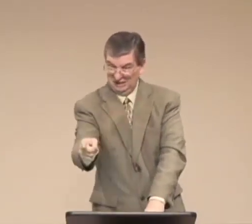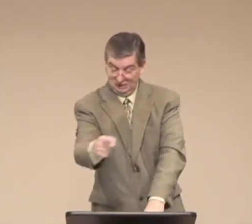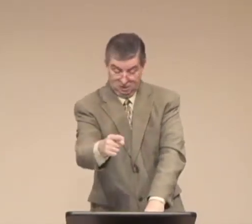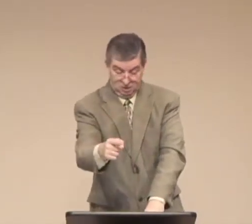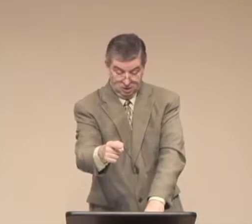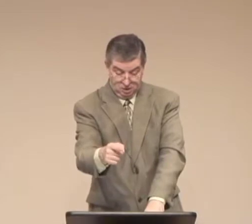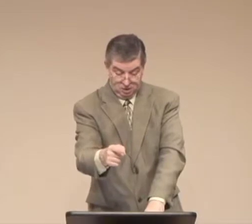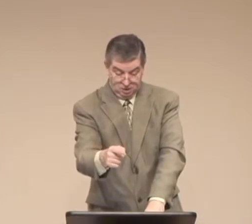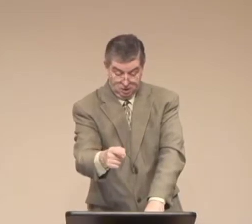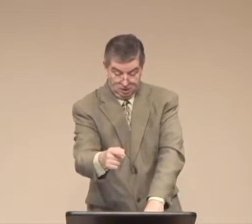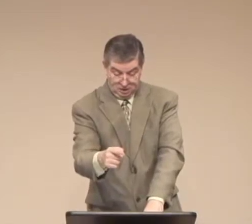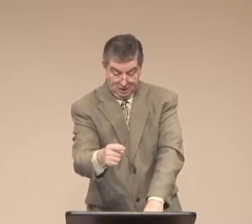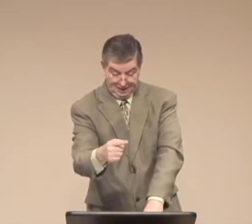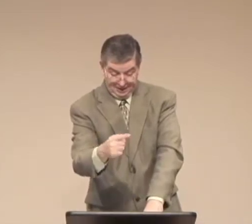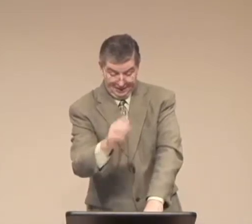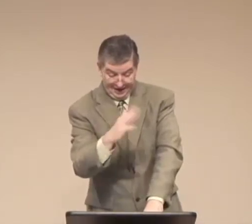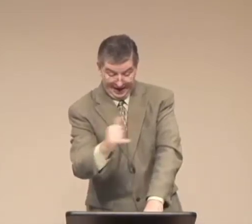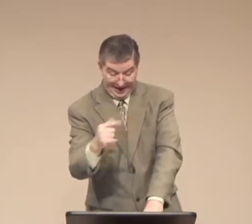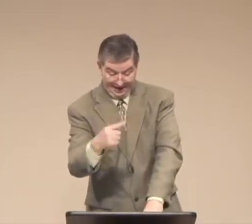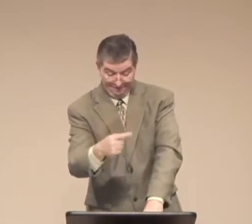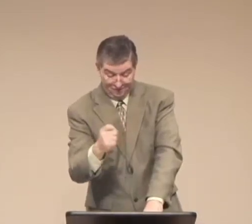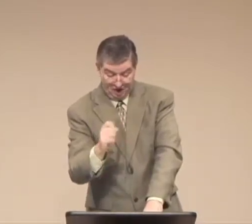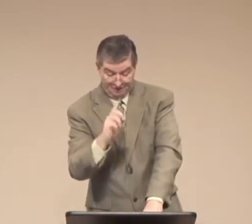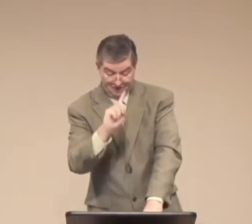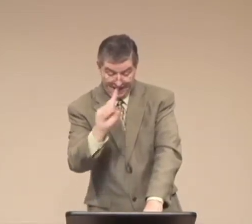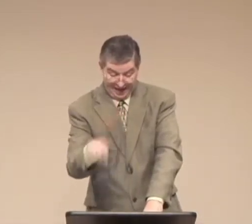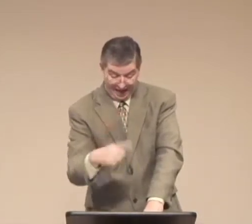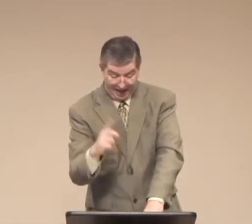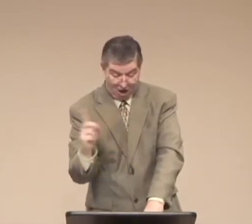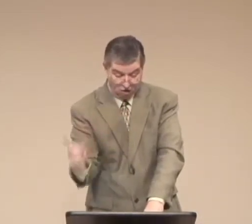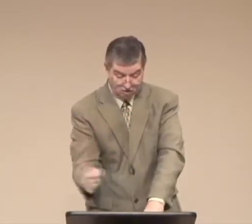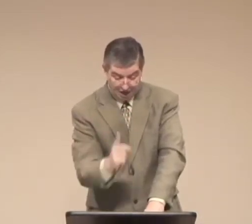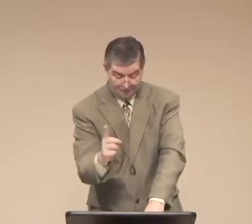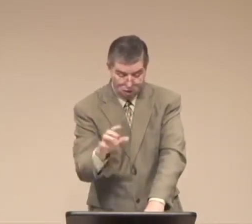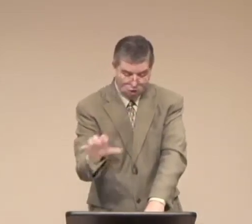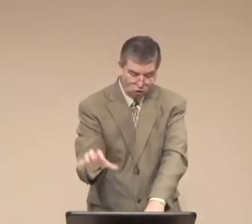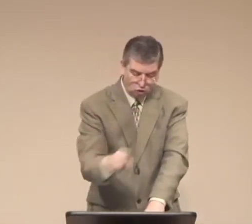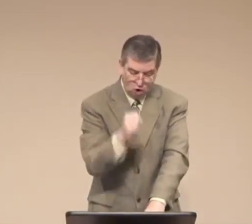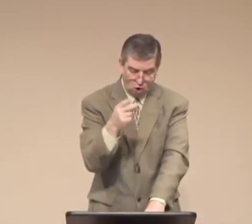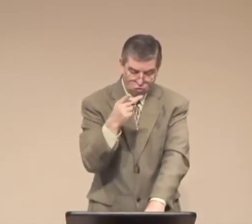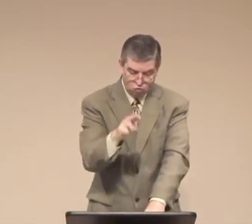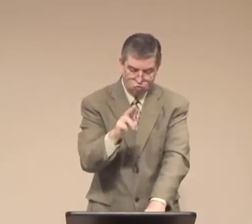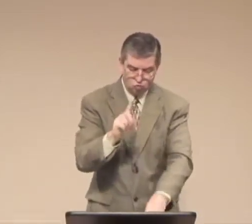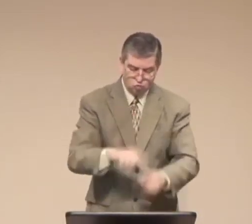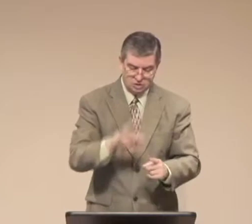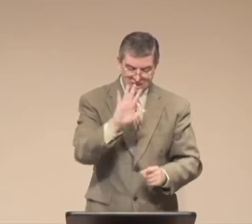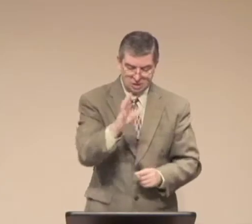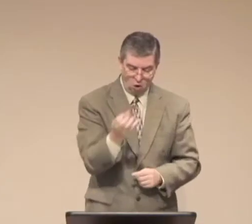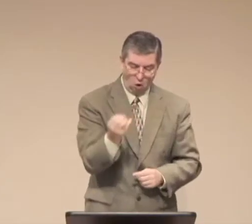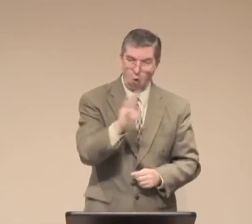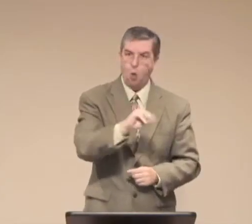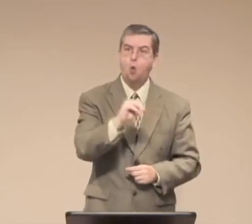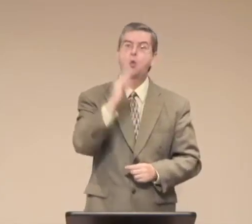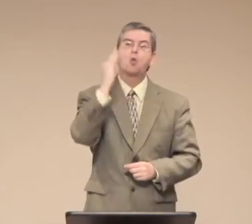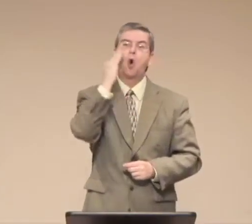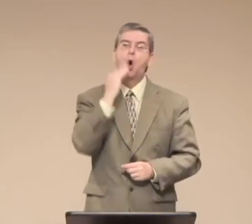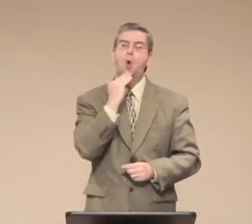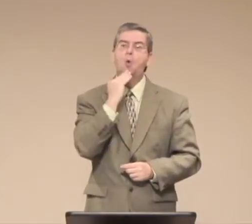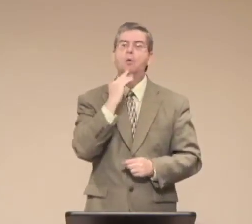disciples, Behold thy mother. And from that hour, the